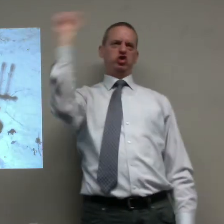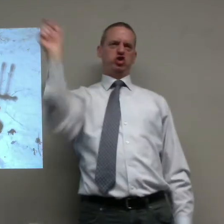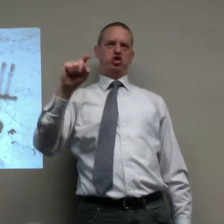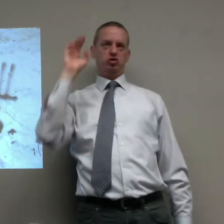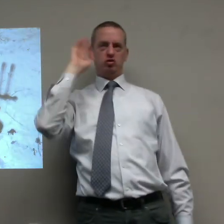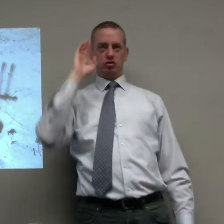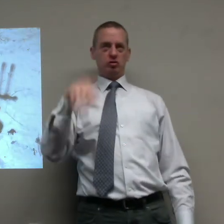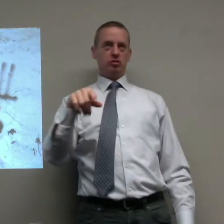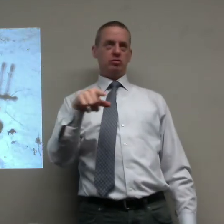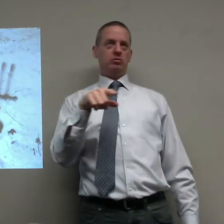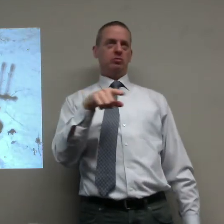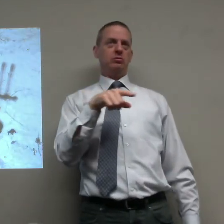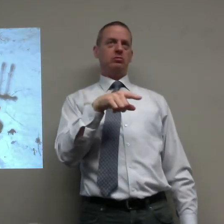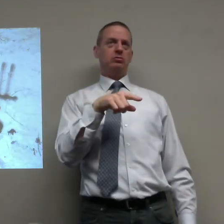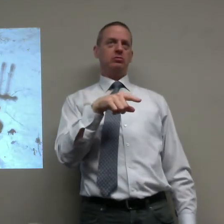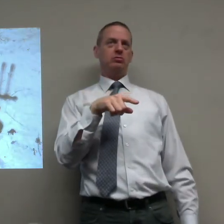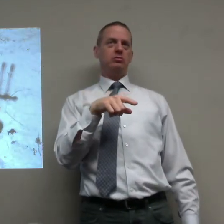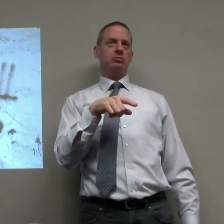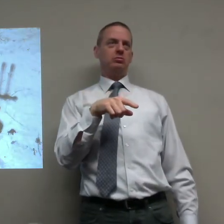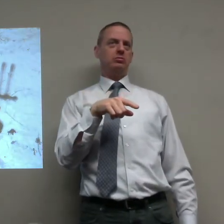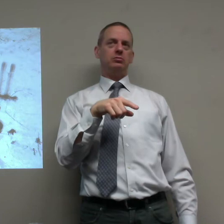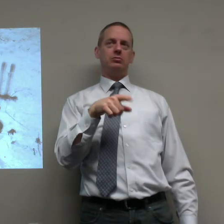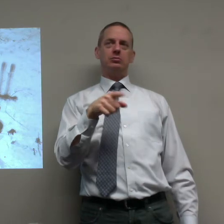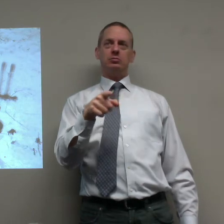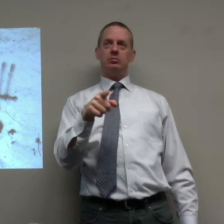Yeah, Tobi. Oh, okay. He's breaking into the wall.